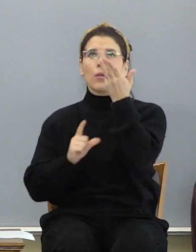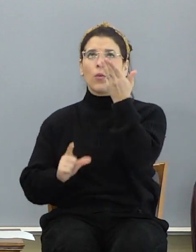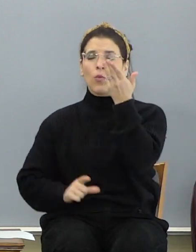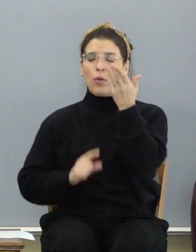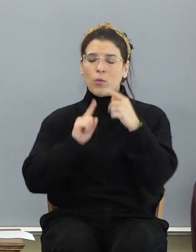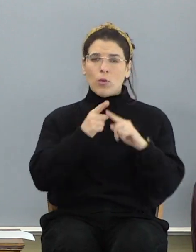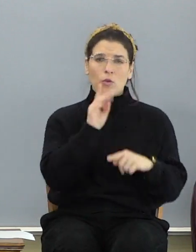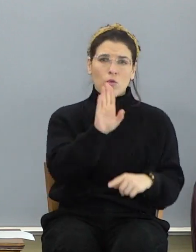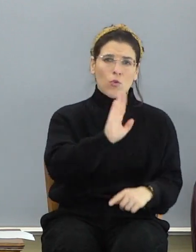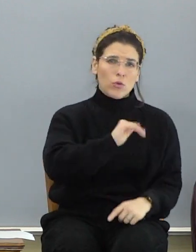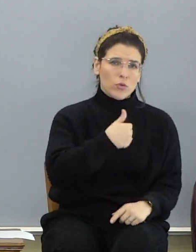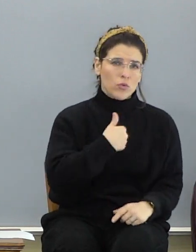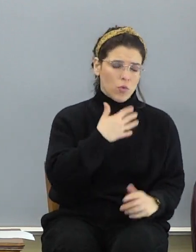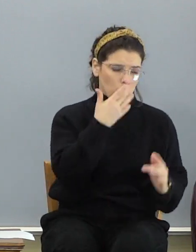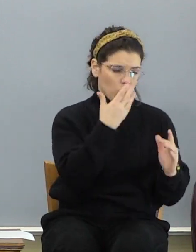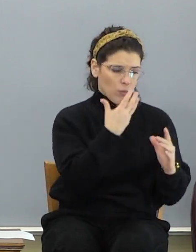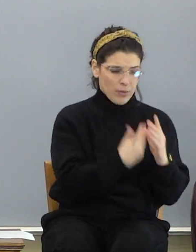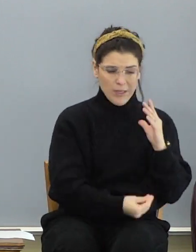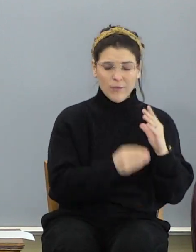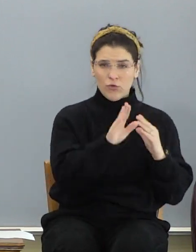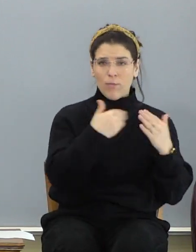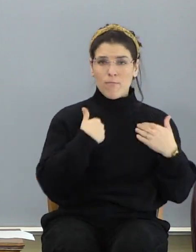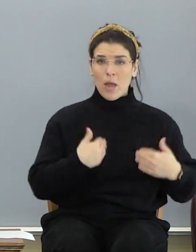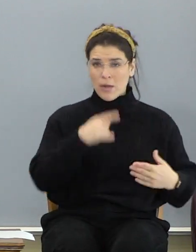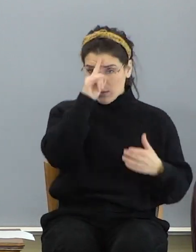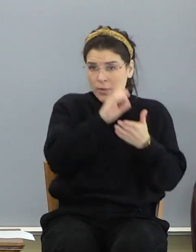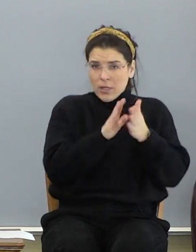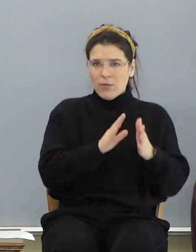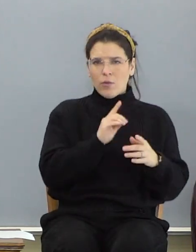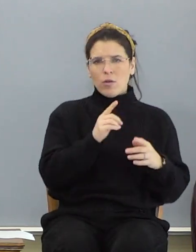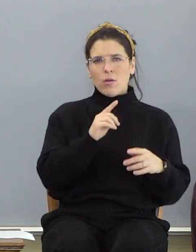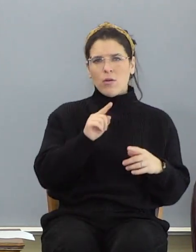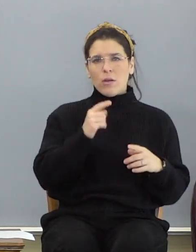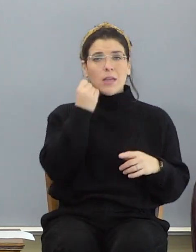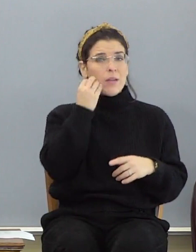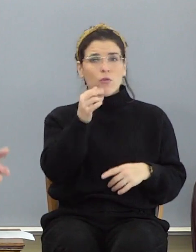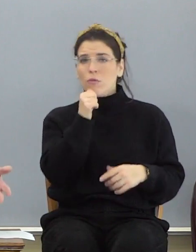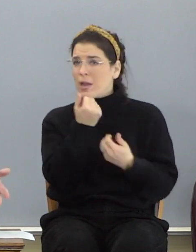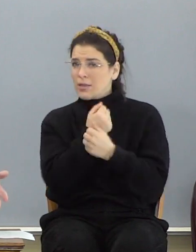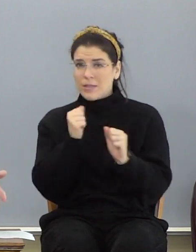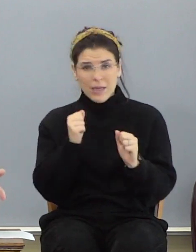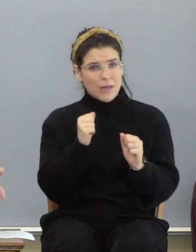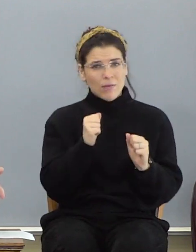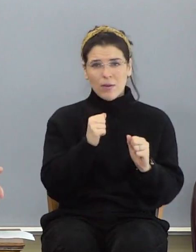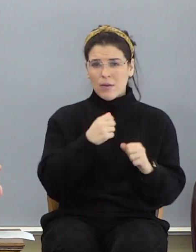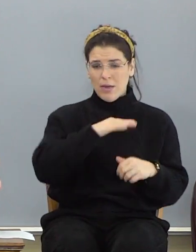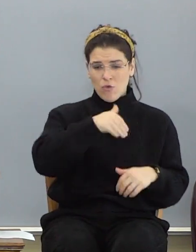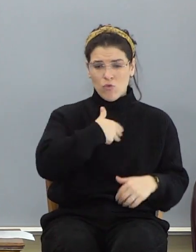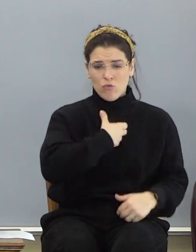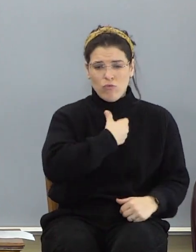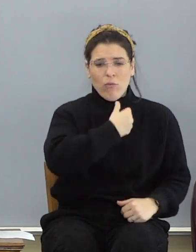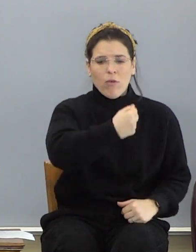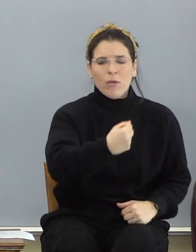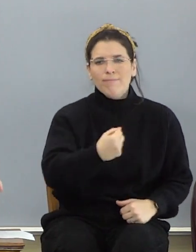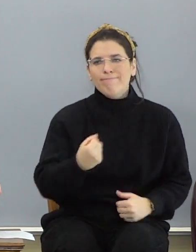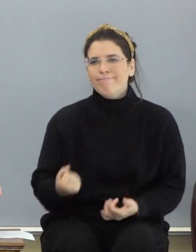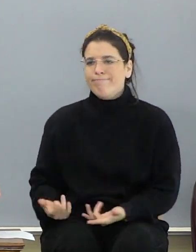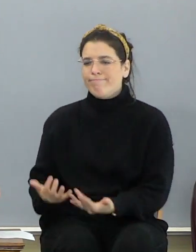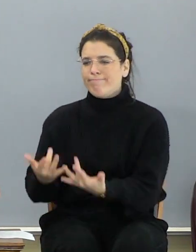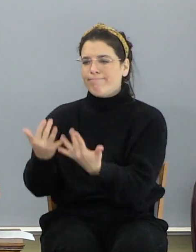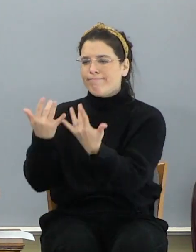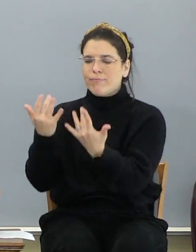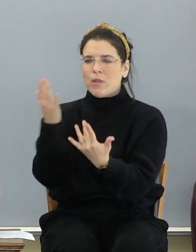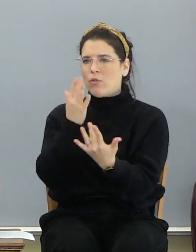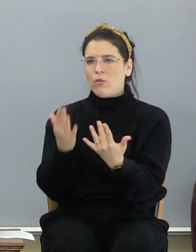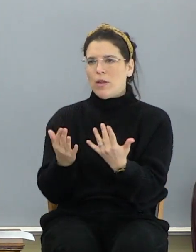when your soul leaves your body as a believer now, if you're unsaved, when your soul leaves your body, just fall off into hell. And you never get over the sense of falling